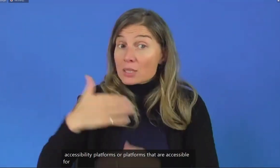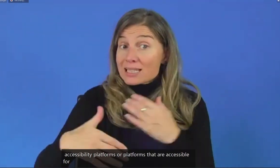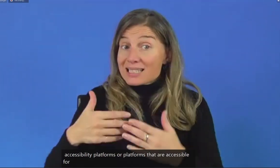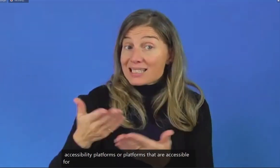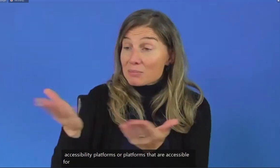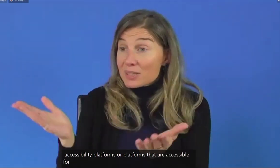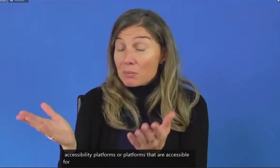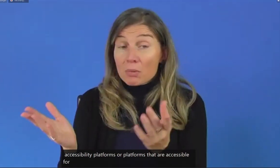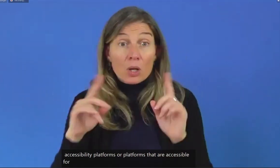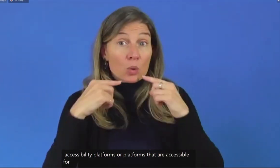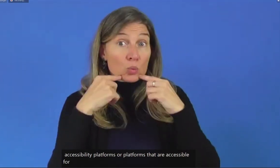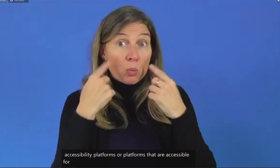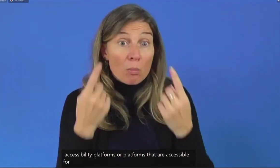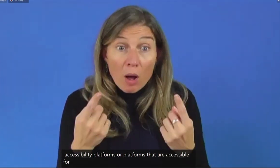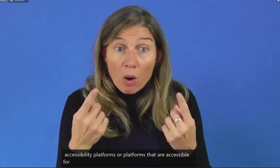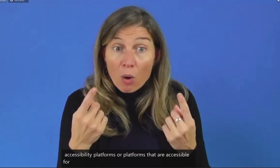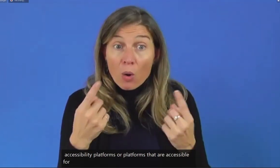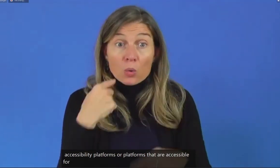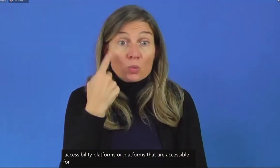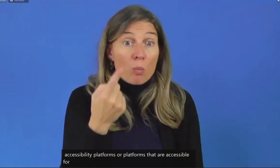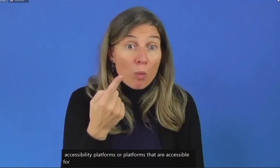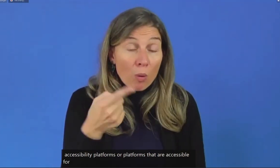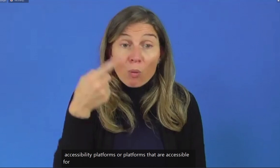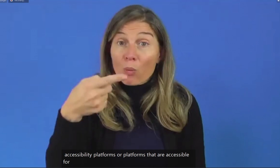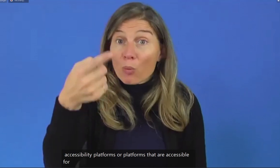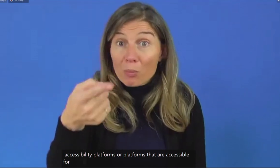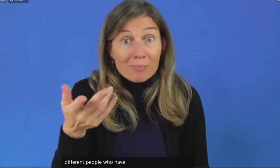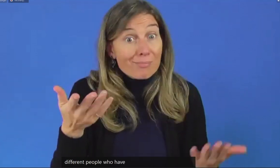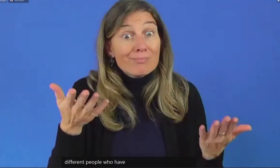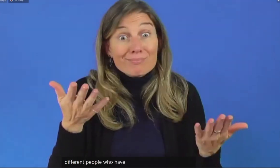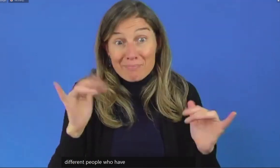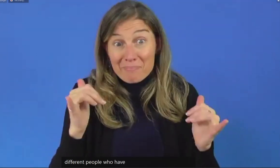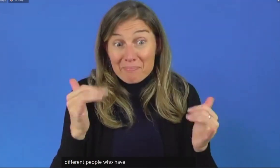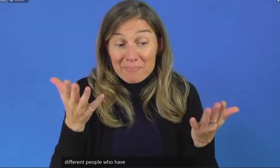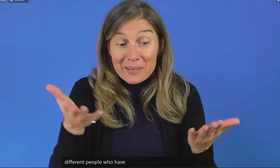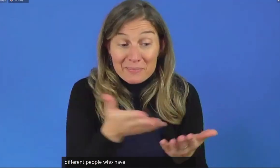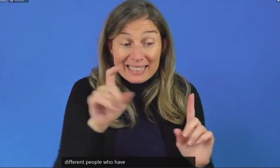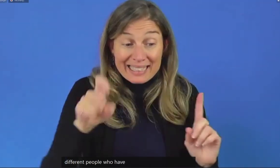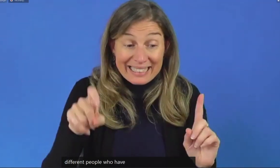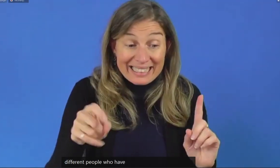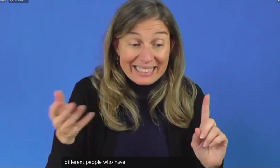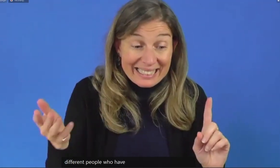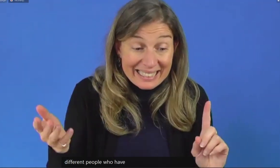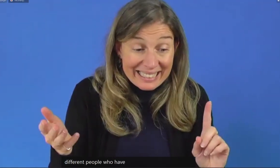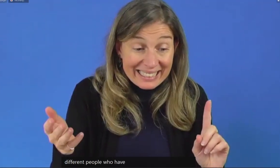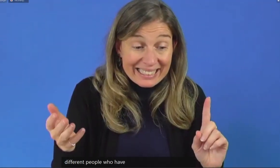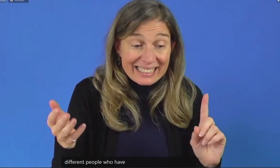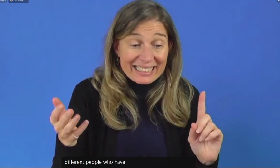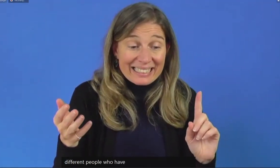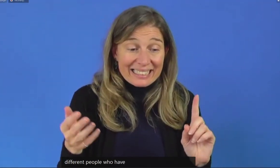or the day after may need it. So physical and temporary